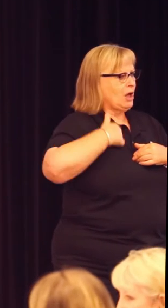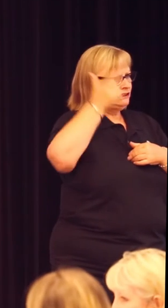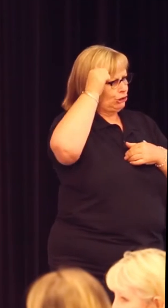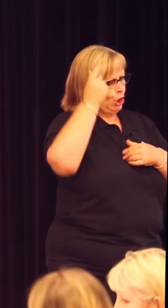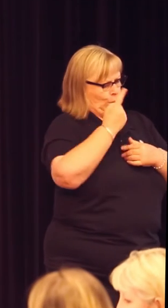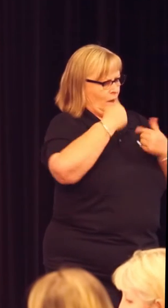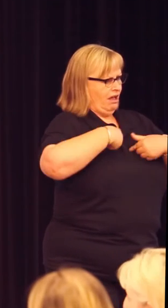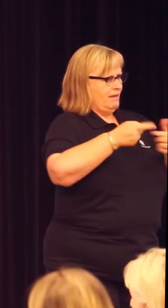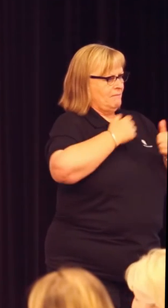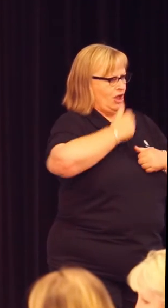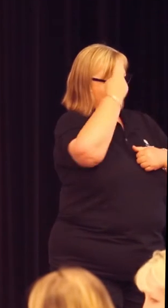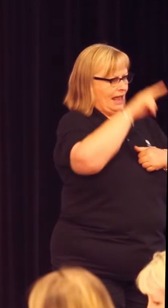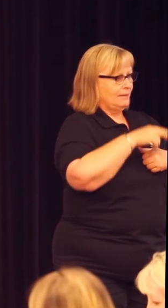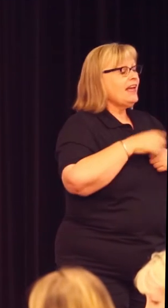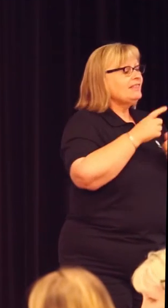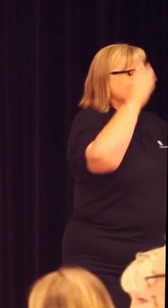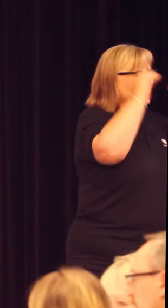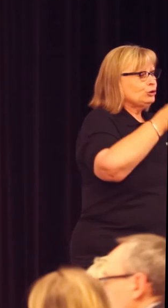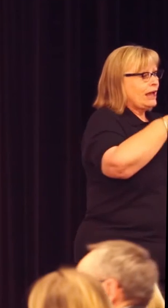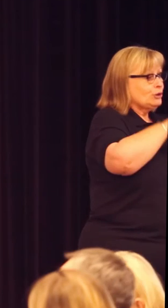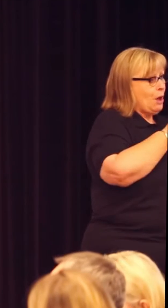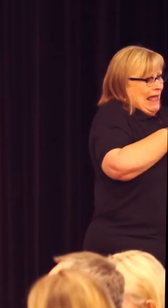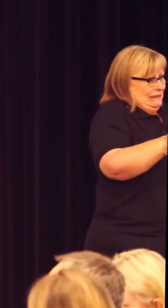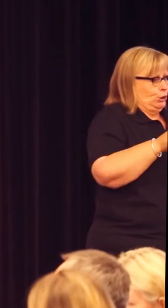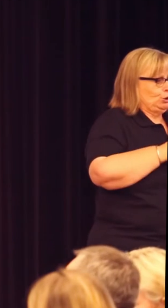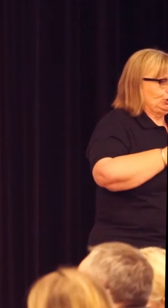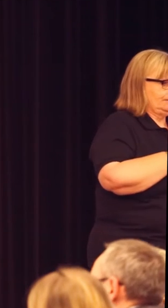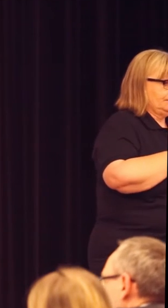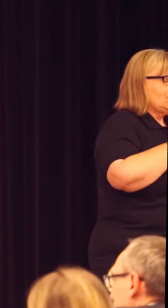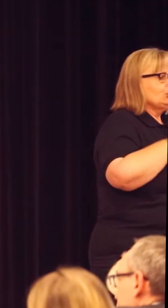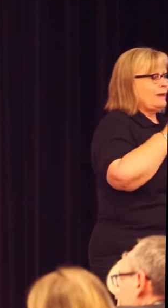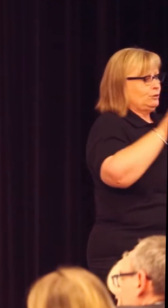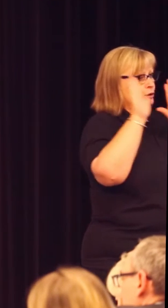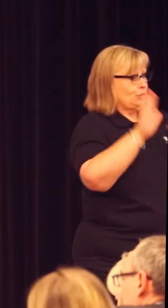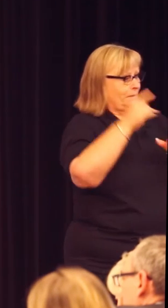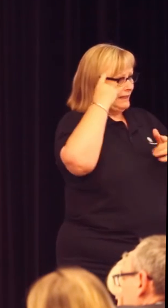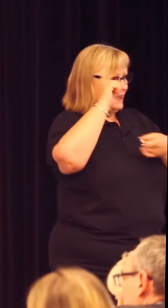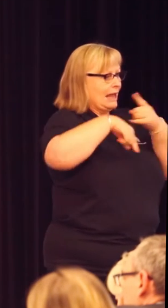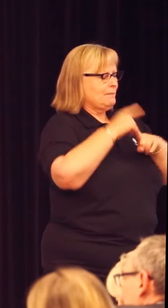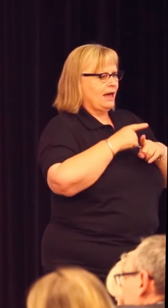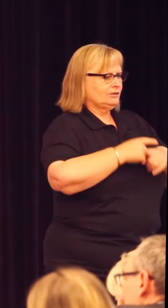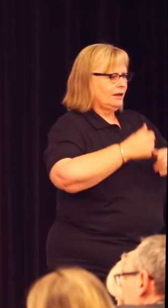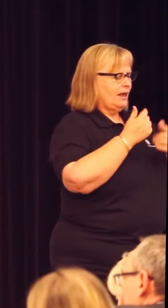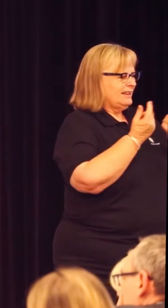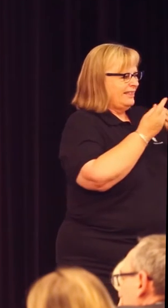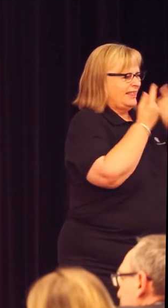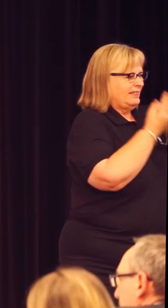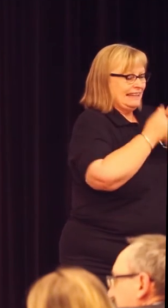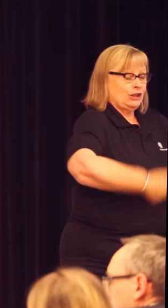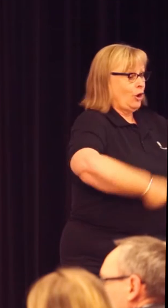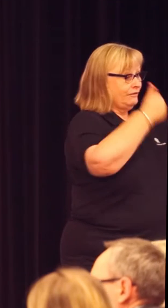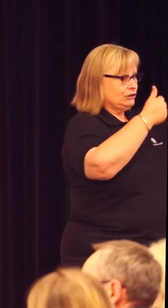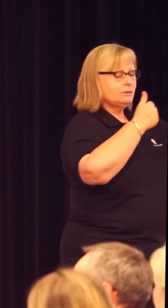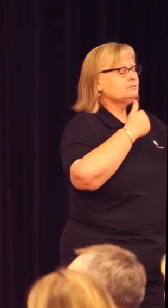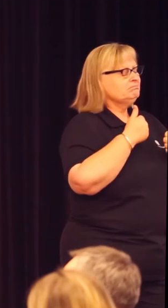That is education by exclusion. So we have to stop thinking that some things are efficient. They're actually not efficient because